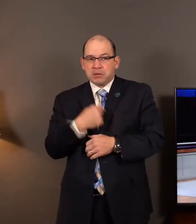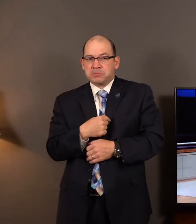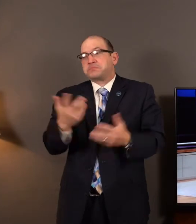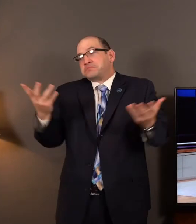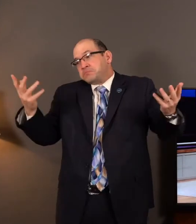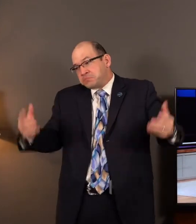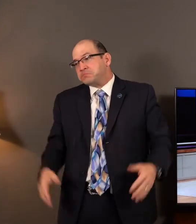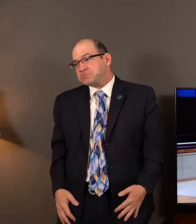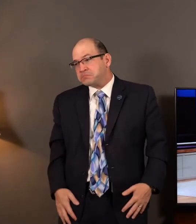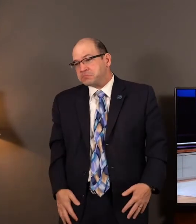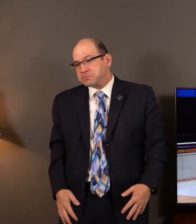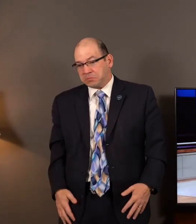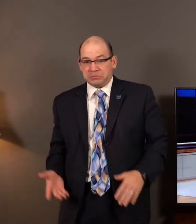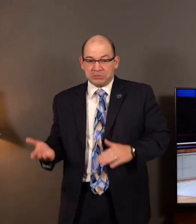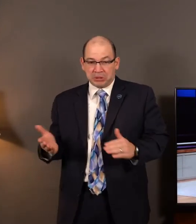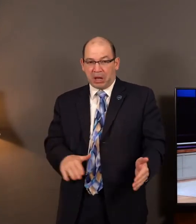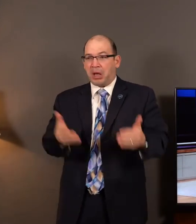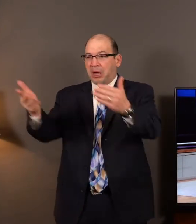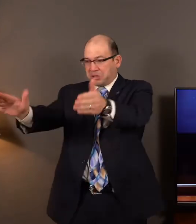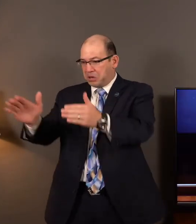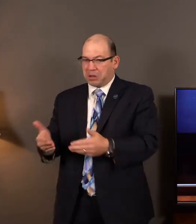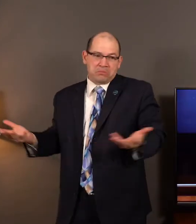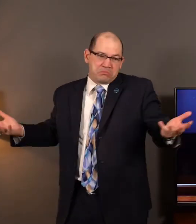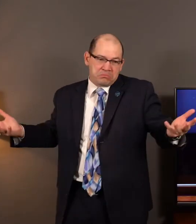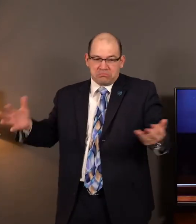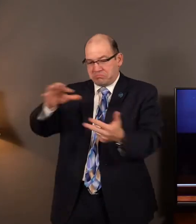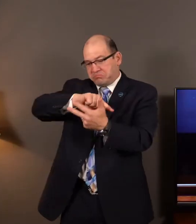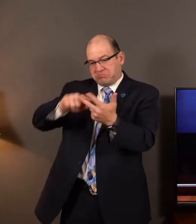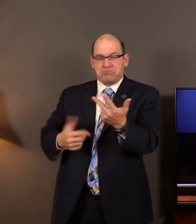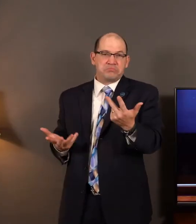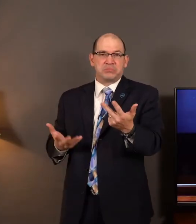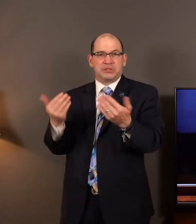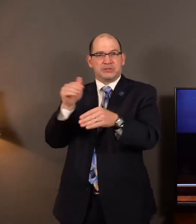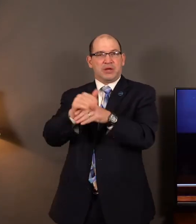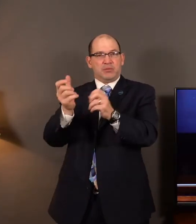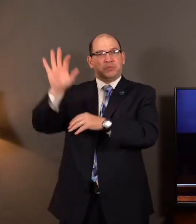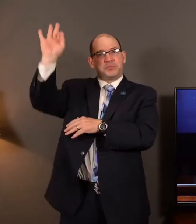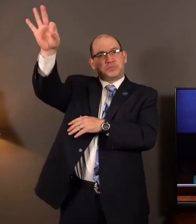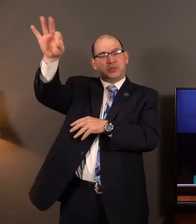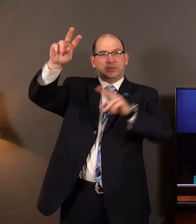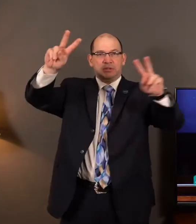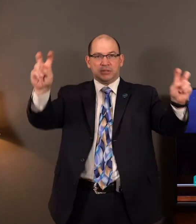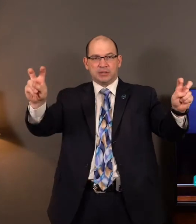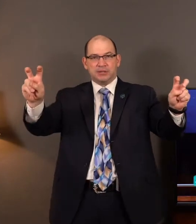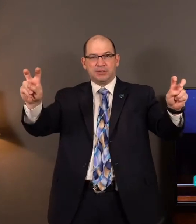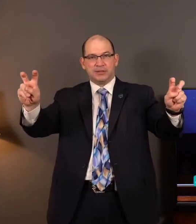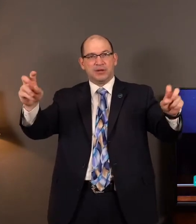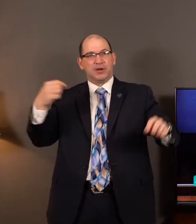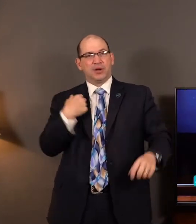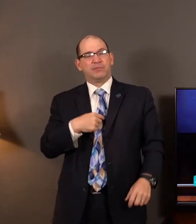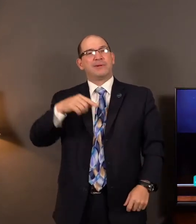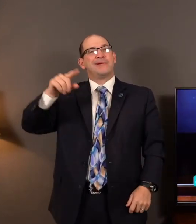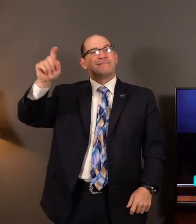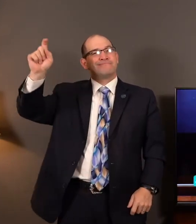we shall but die. And I want to preach a message tonight entitled, We Have to Do Something.